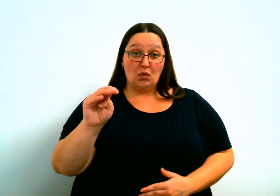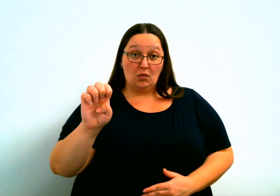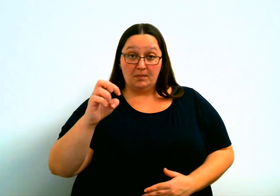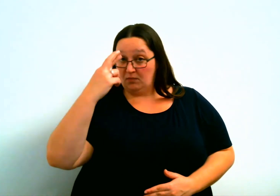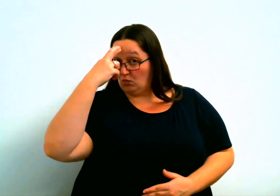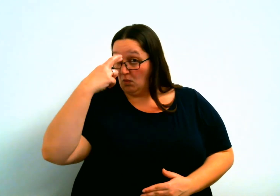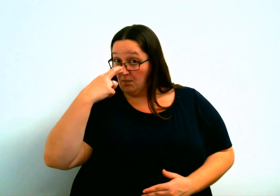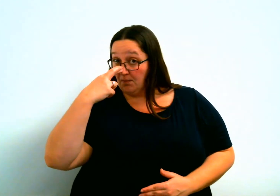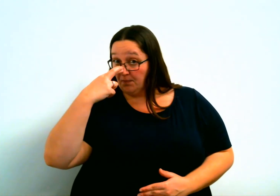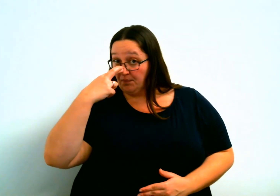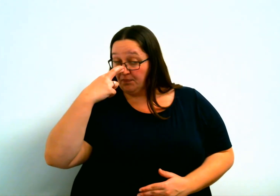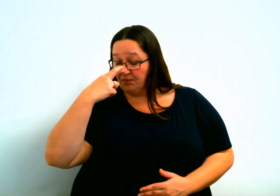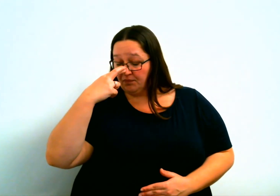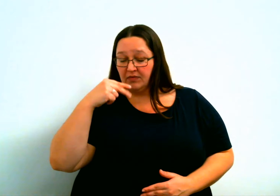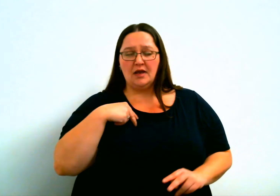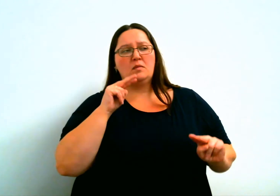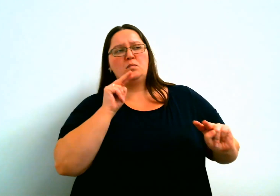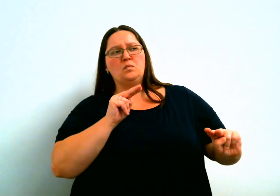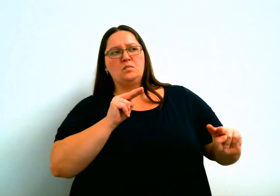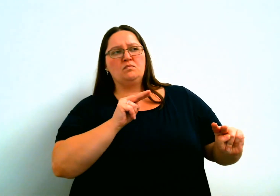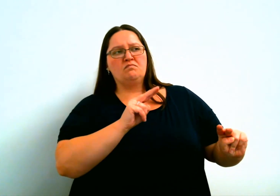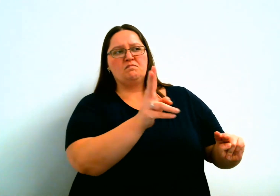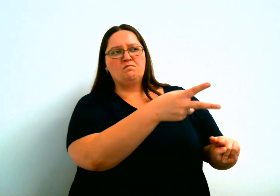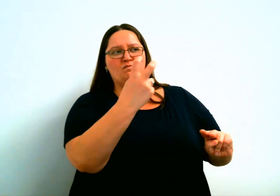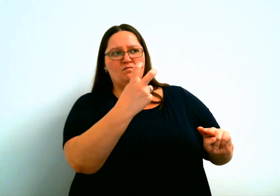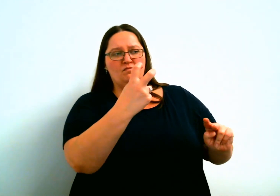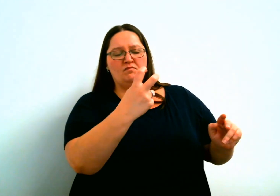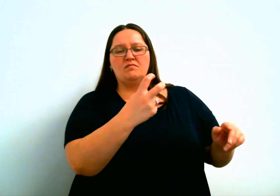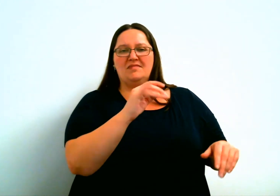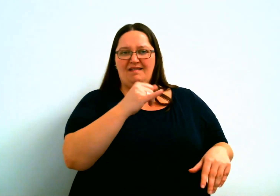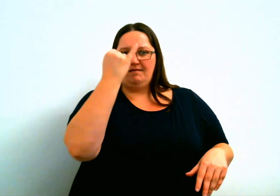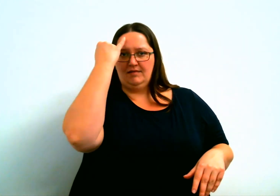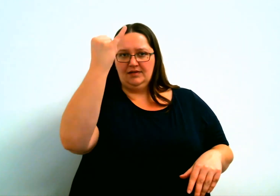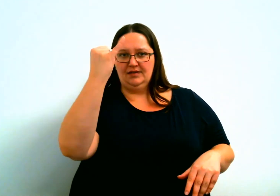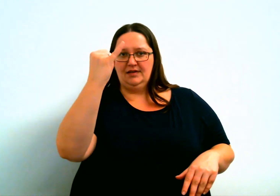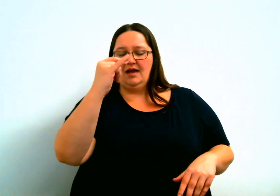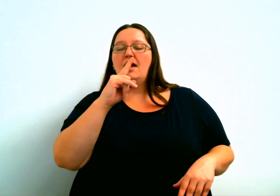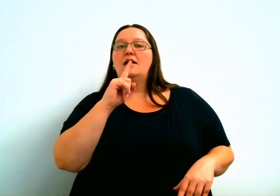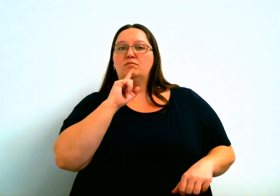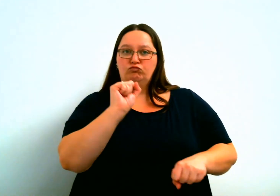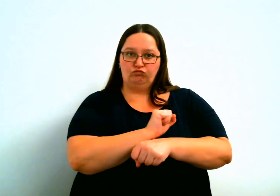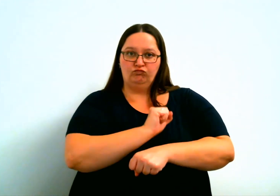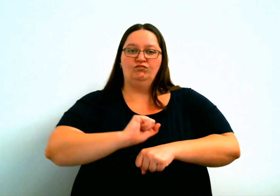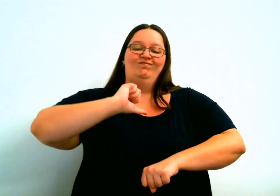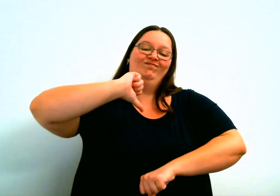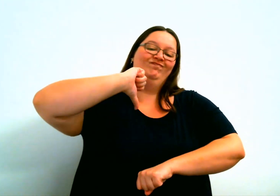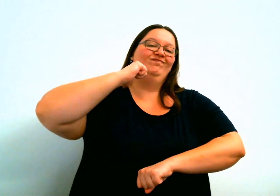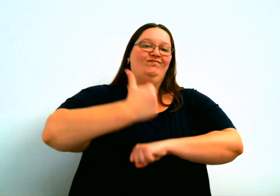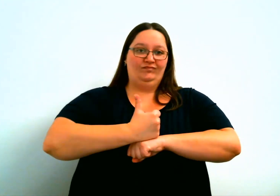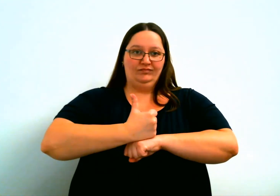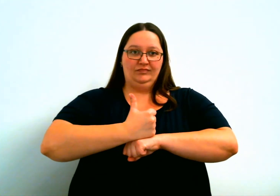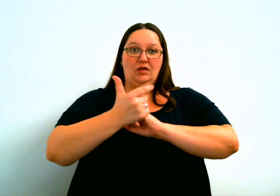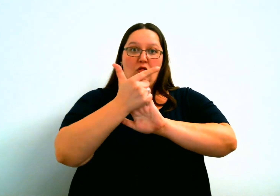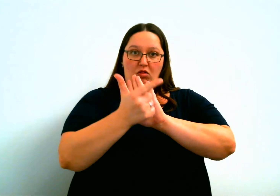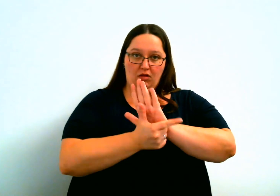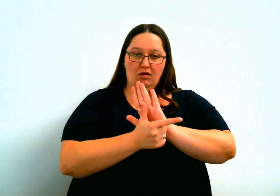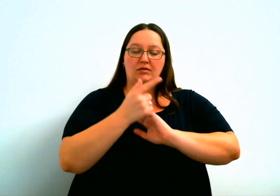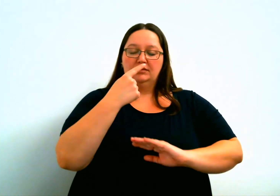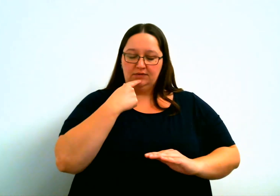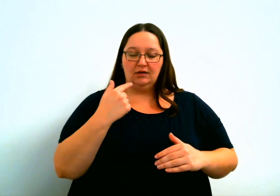Later on, Rome looked at their seven-day plan and said, you know what, we're going to make this